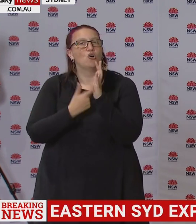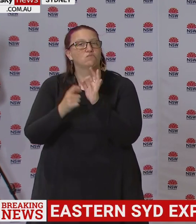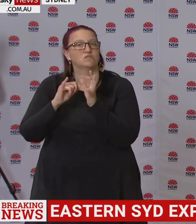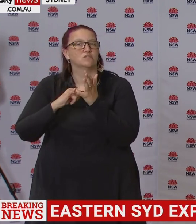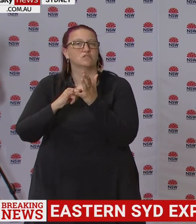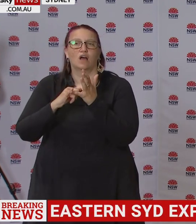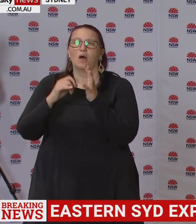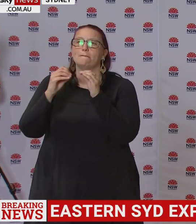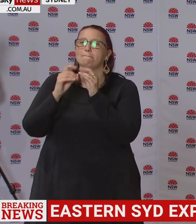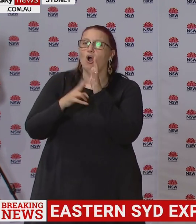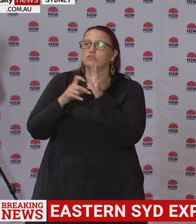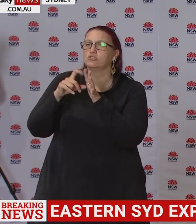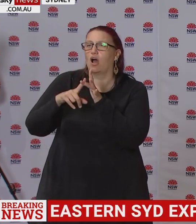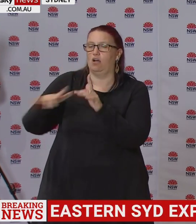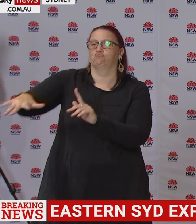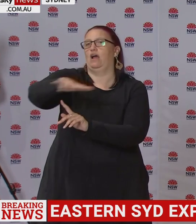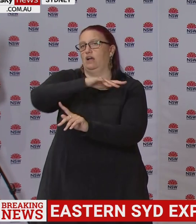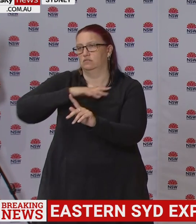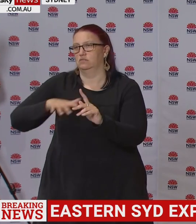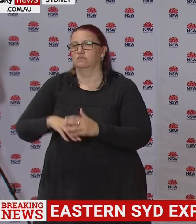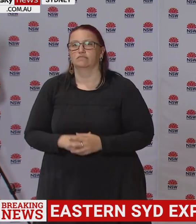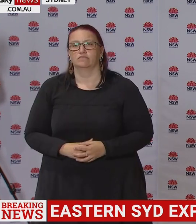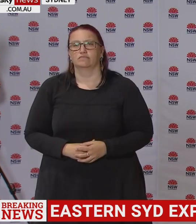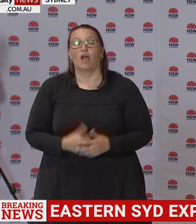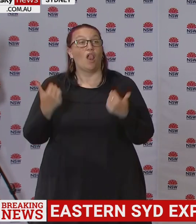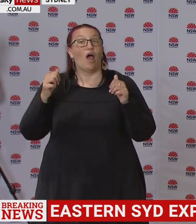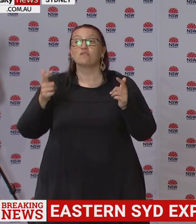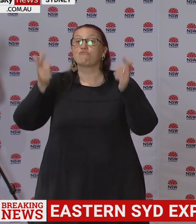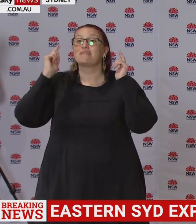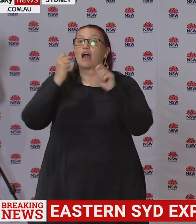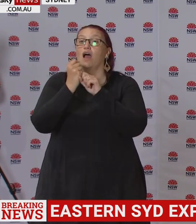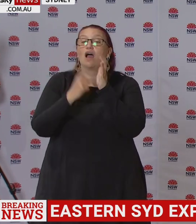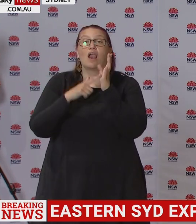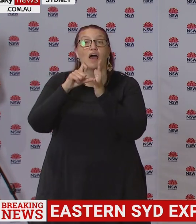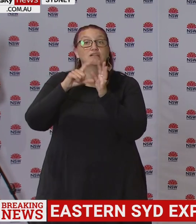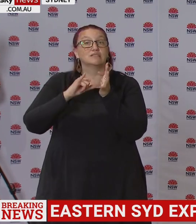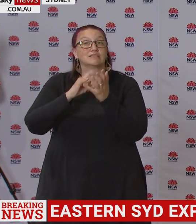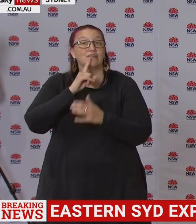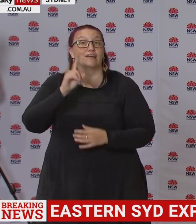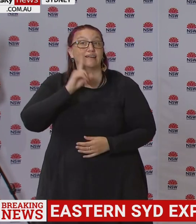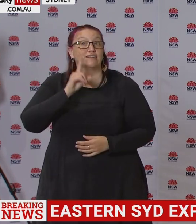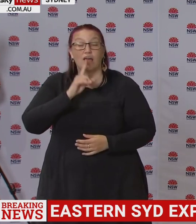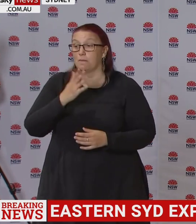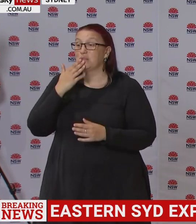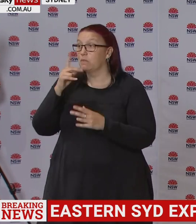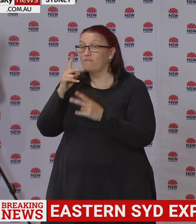yesterday, it might be wise for people to minimise their movement around at the present time in the eastern suburbs.